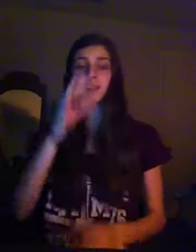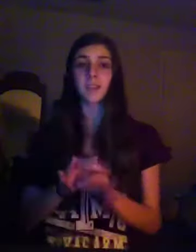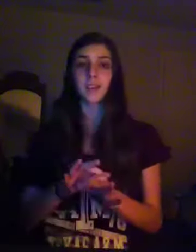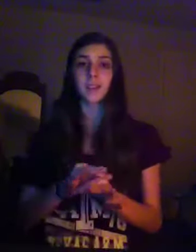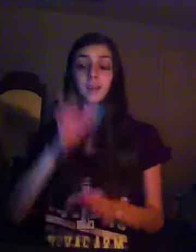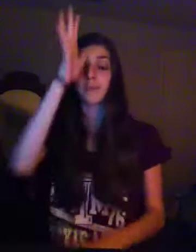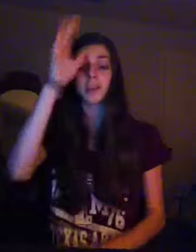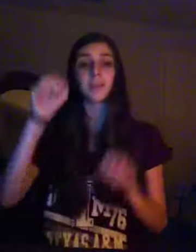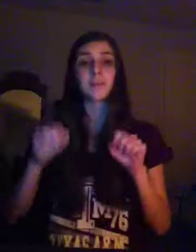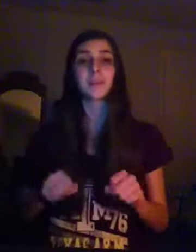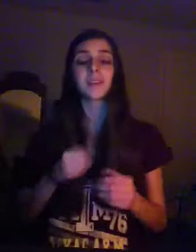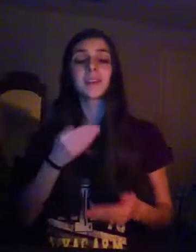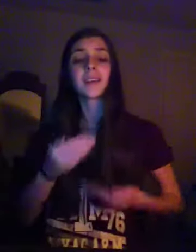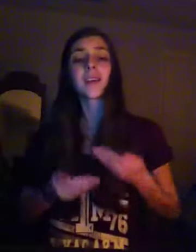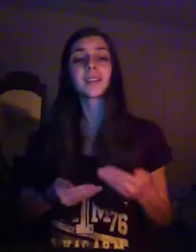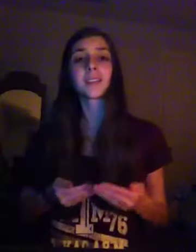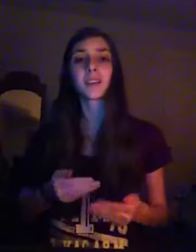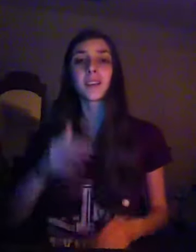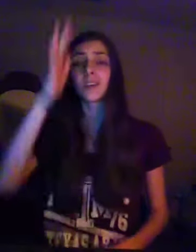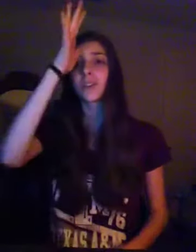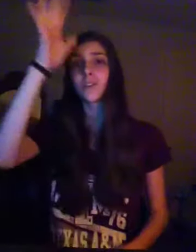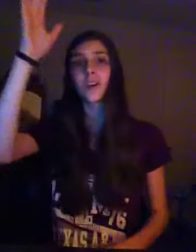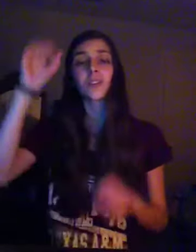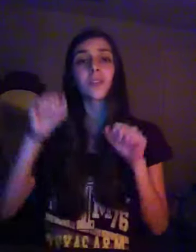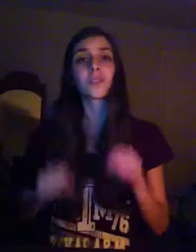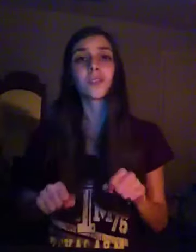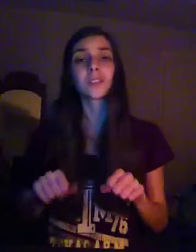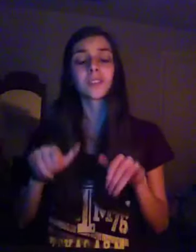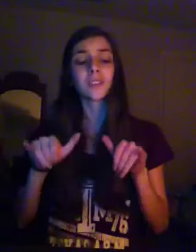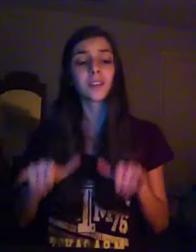That a man can be kind And a father could stay